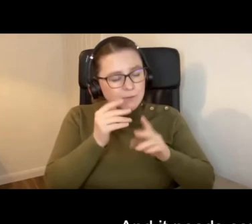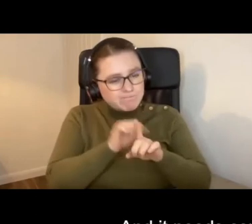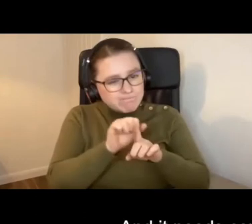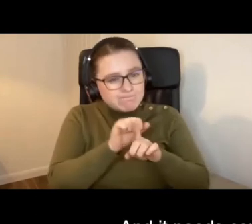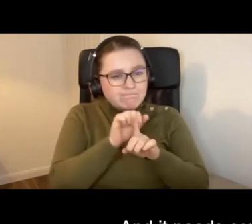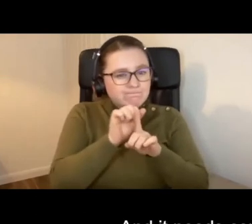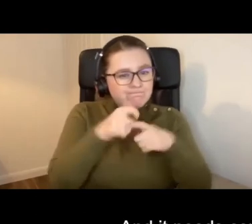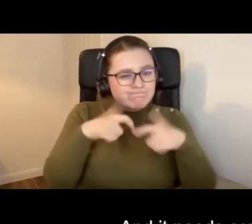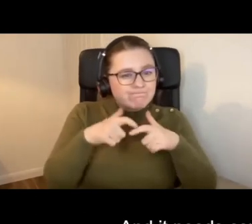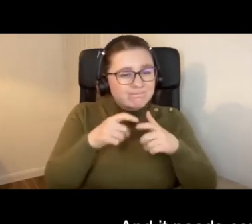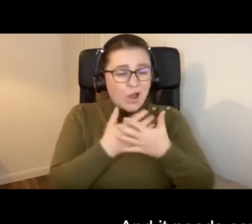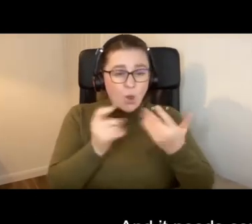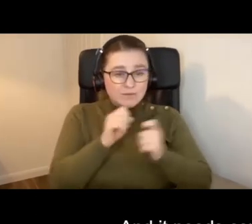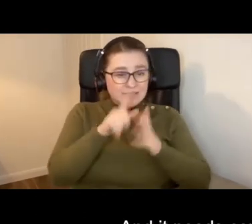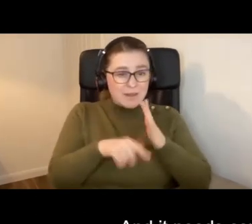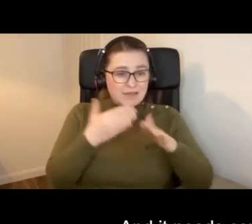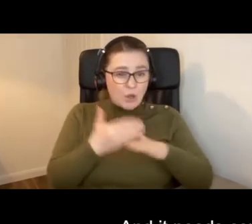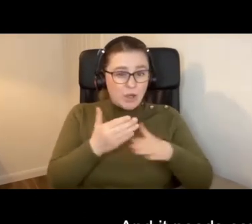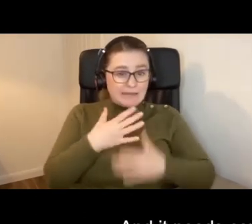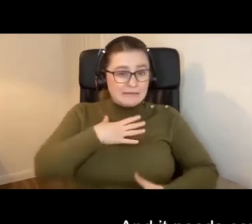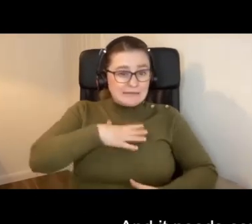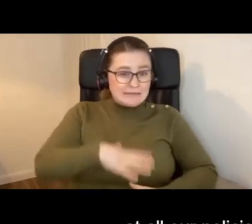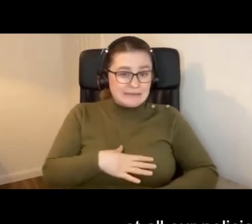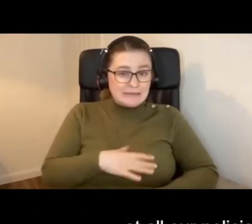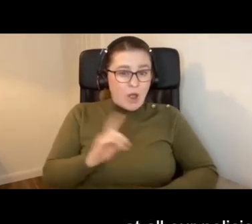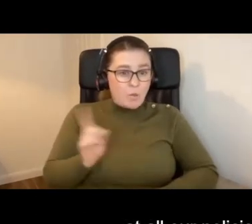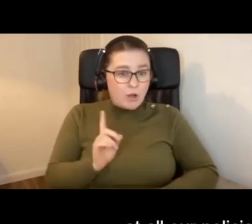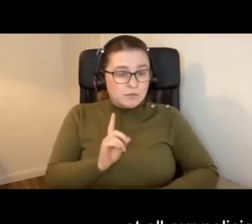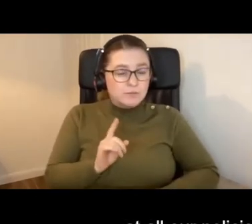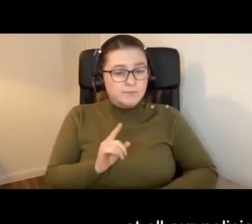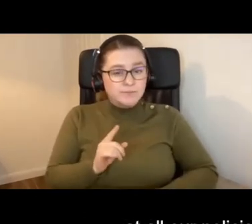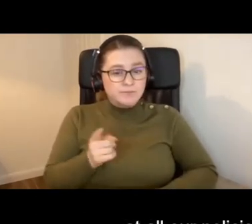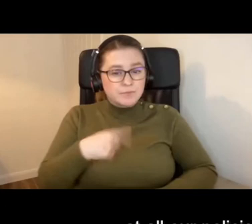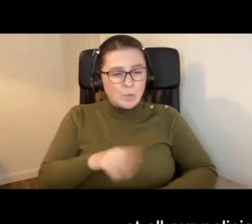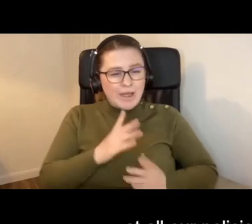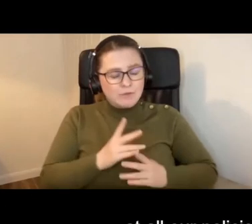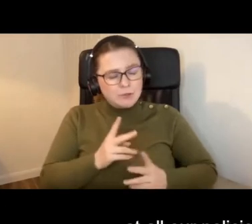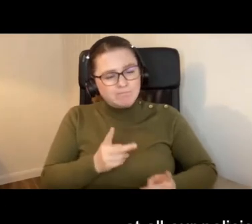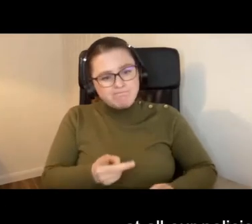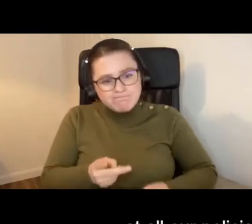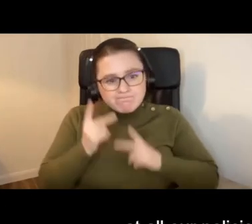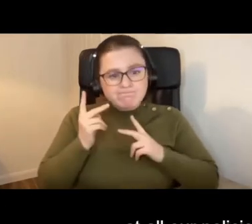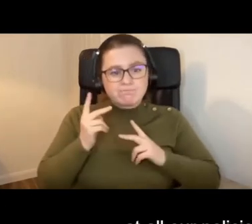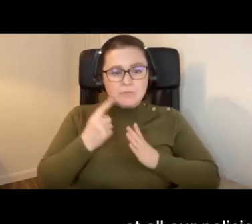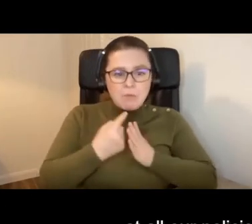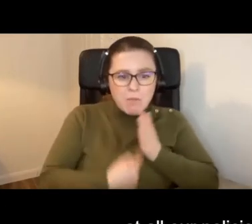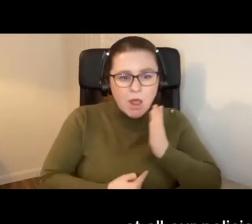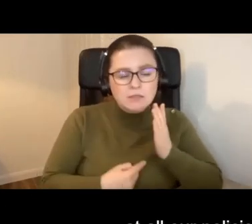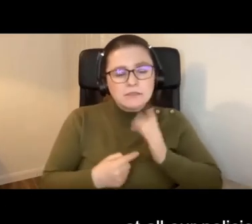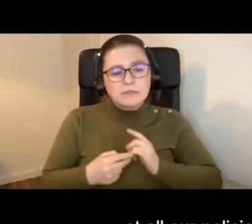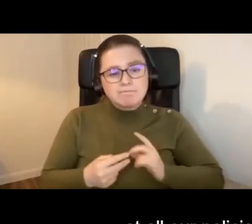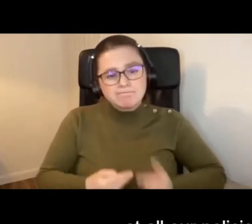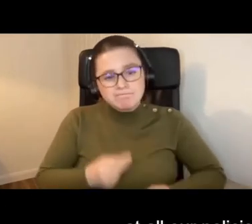A lot of this work requires us to re-look at all our policies, all our